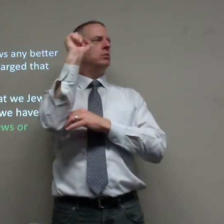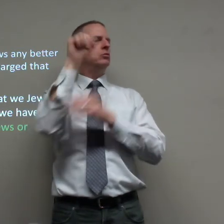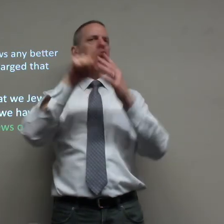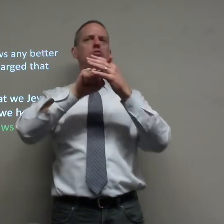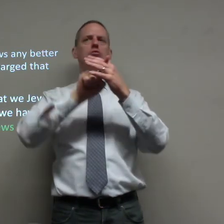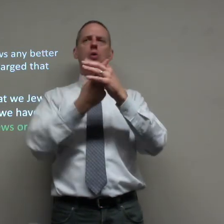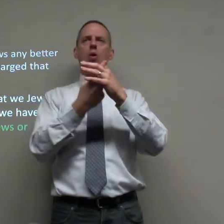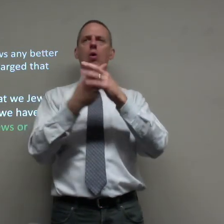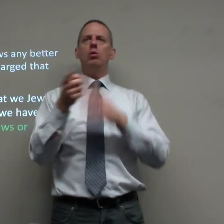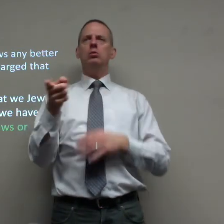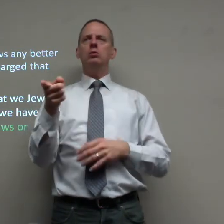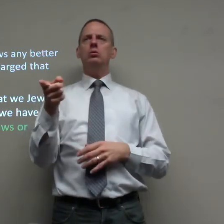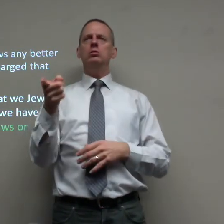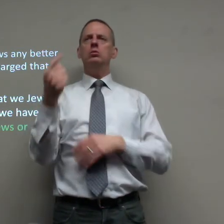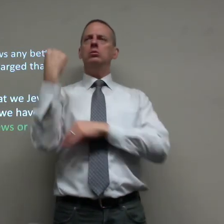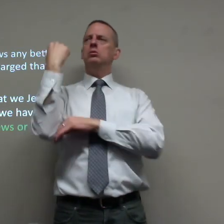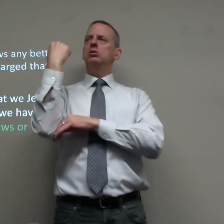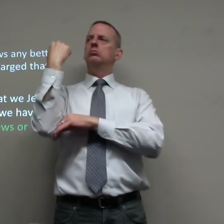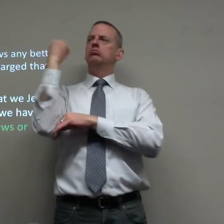because they rebelled against God and they started the first sin